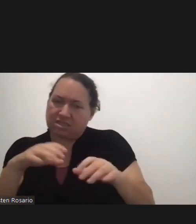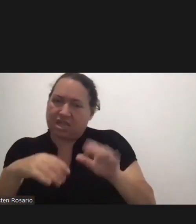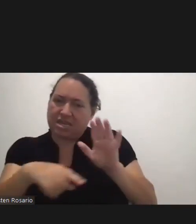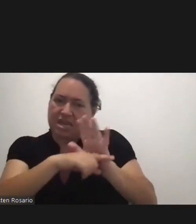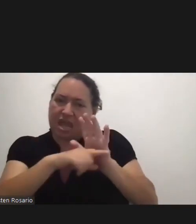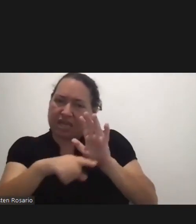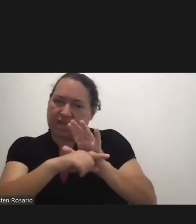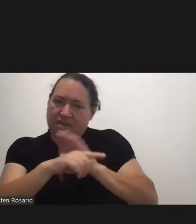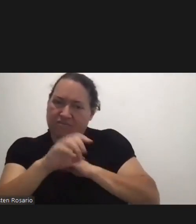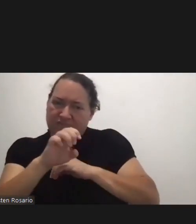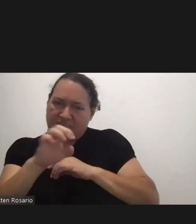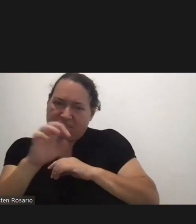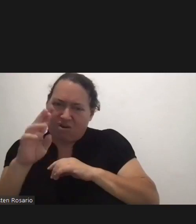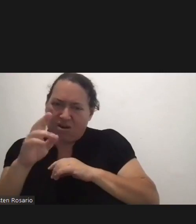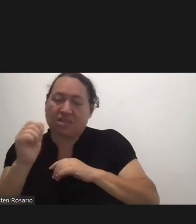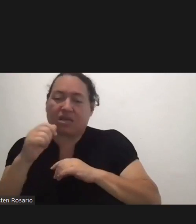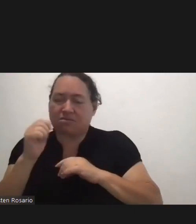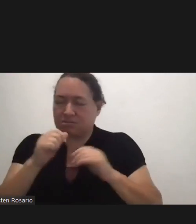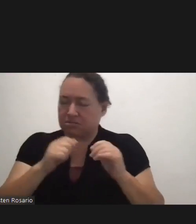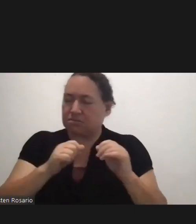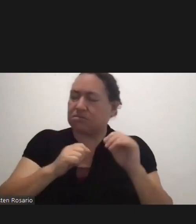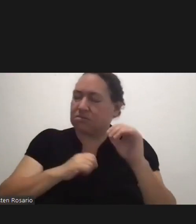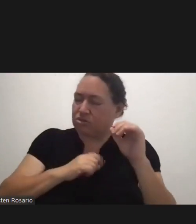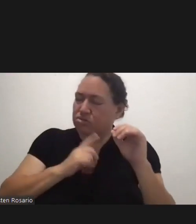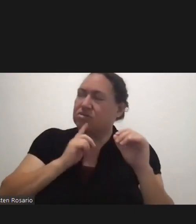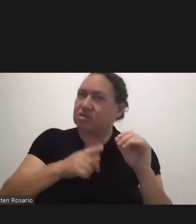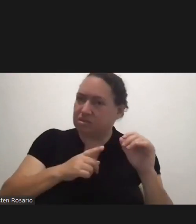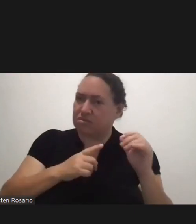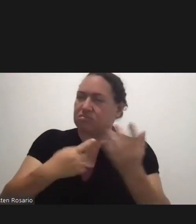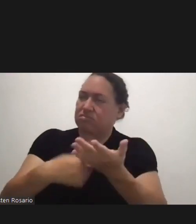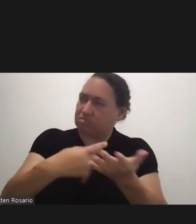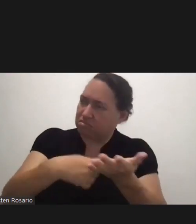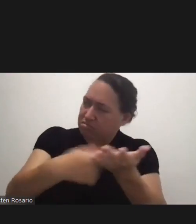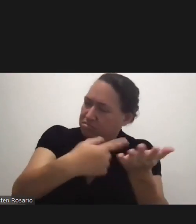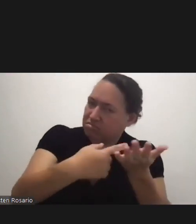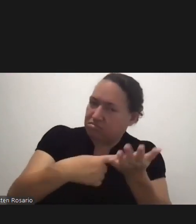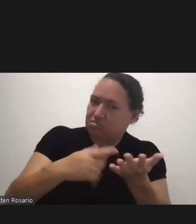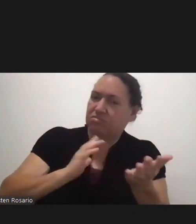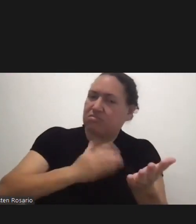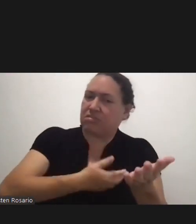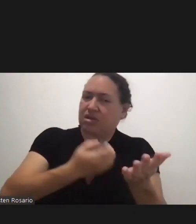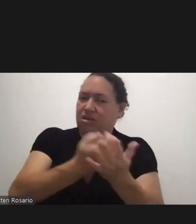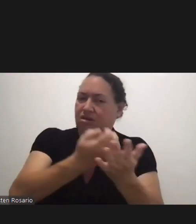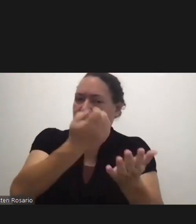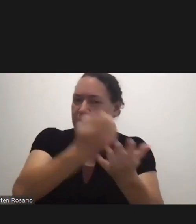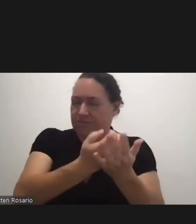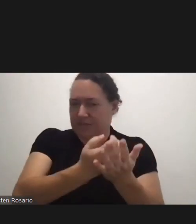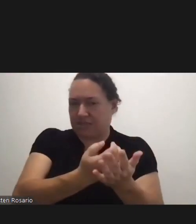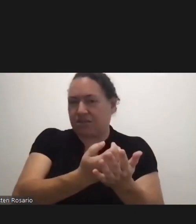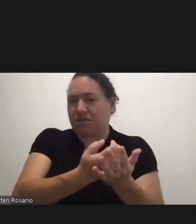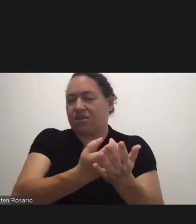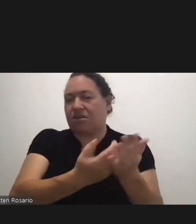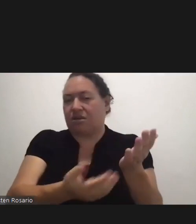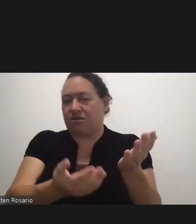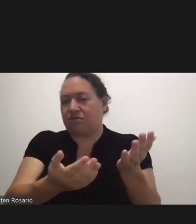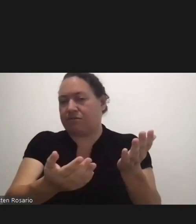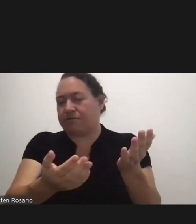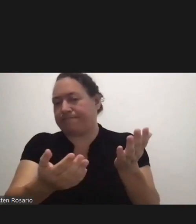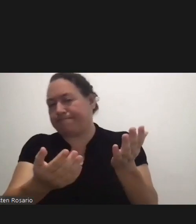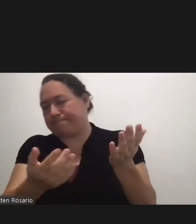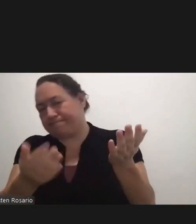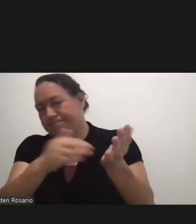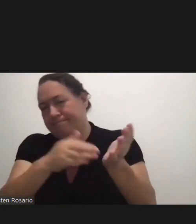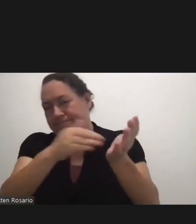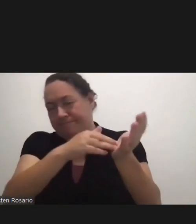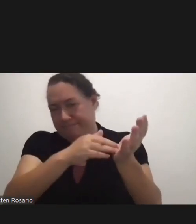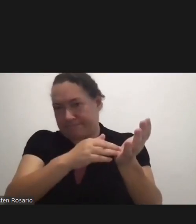We Just Had A Discussion About That In Our Economic Recovery Meeting And Certainly I Am Very Open